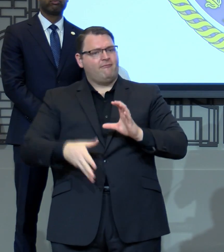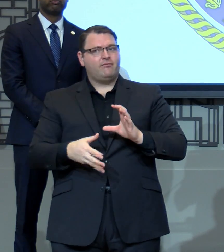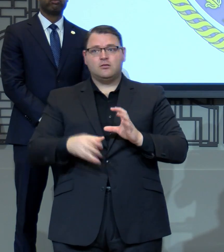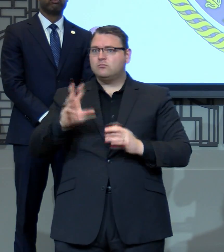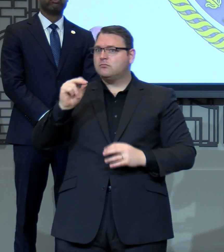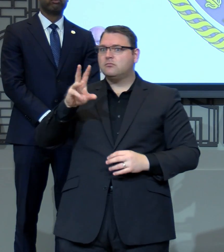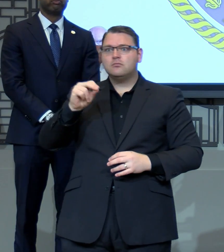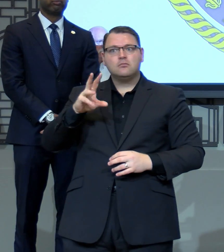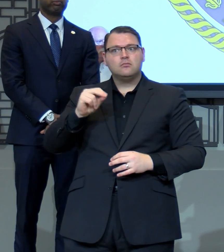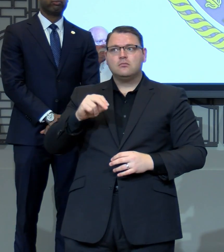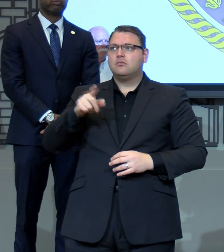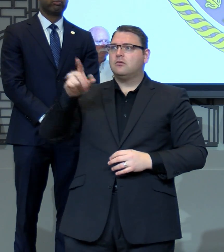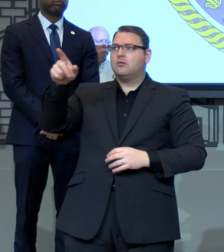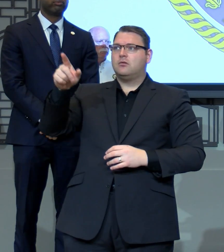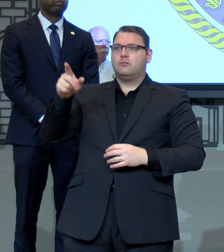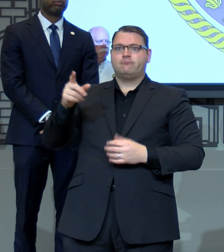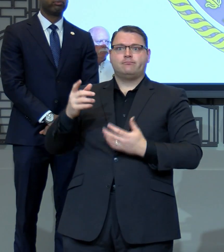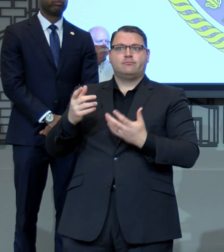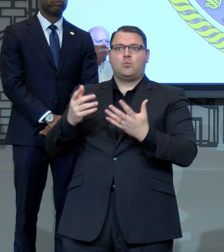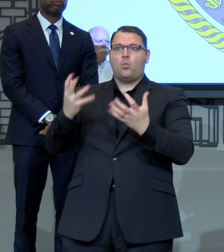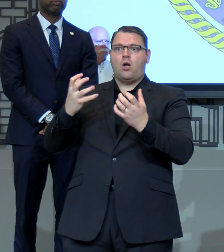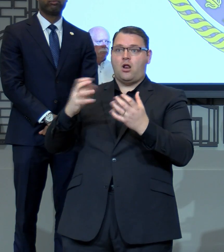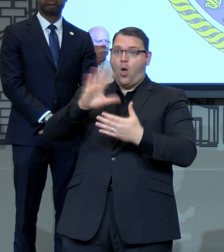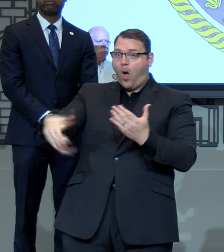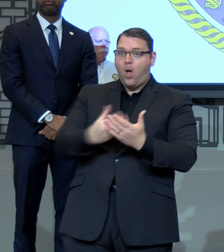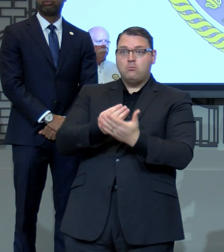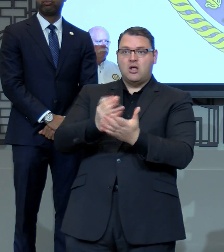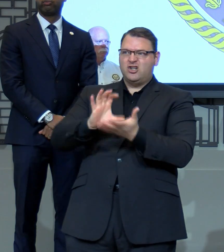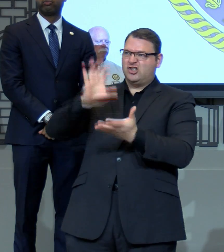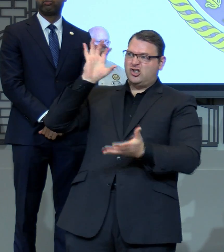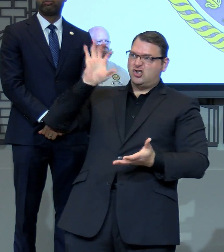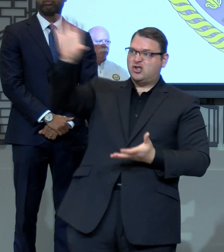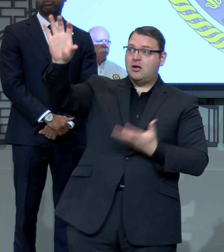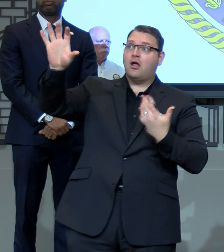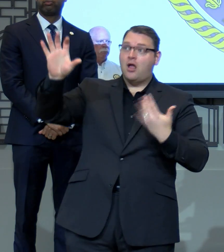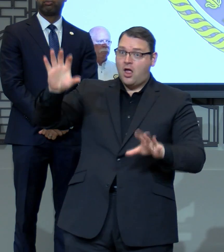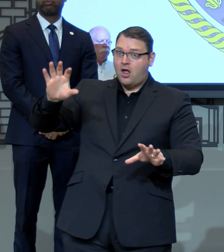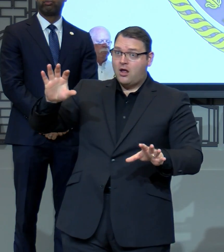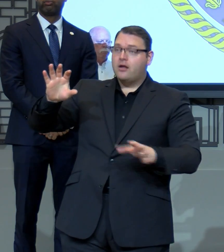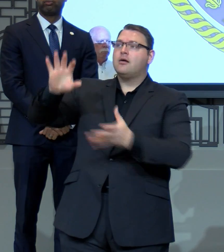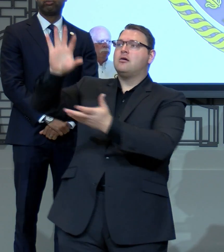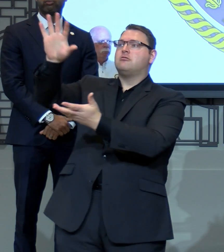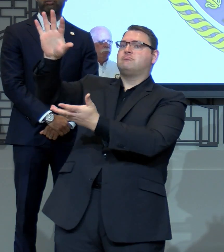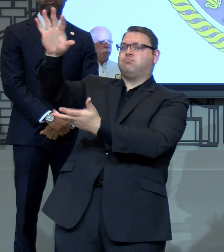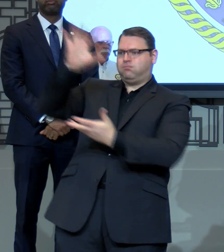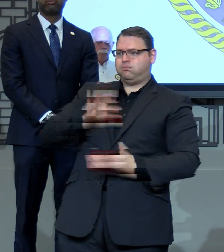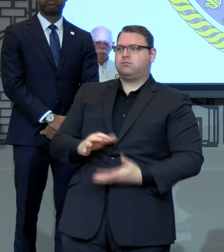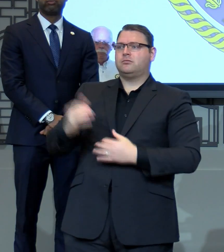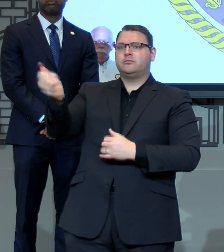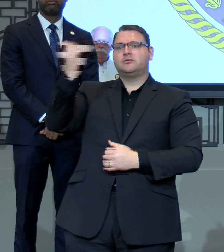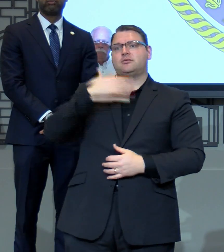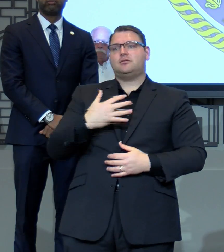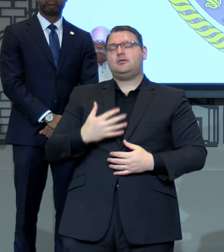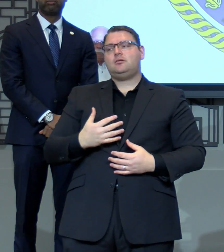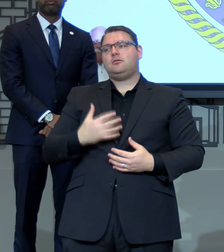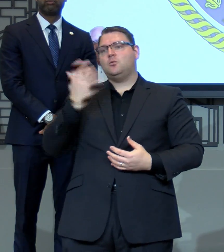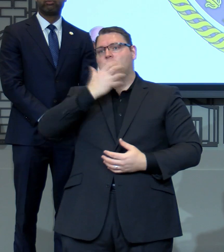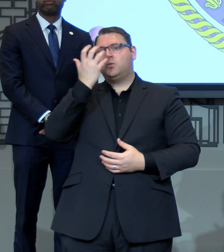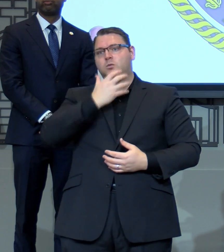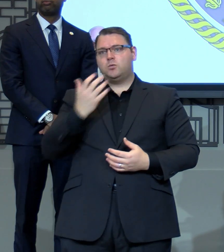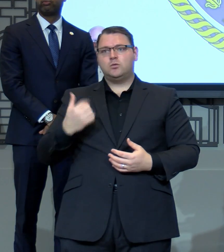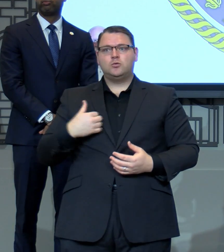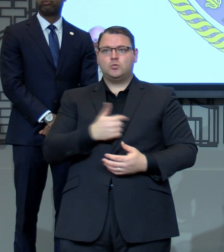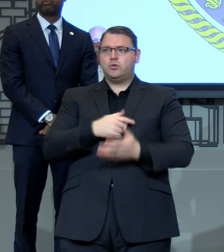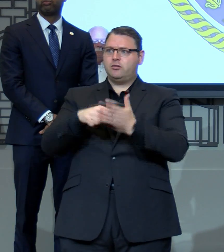there's such a demand for this equipment, and we need them for our first responders and so many others, we're having to pay more